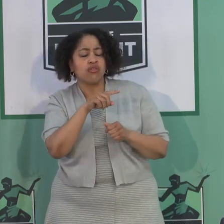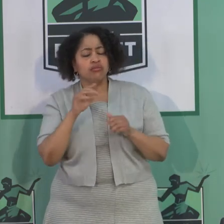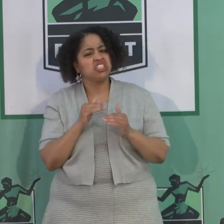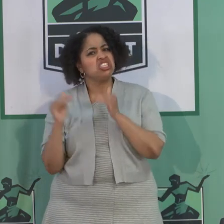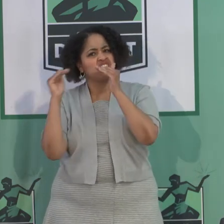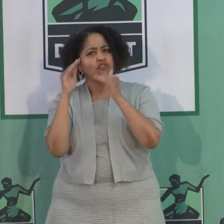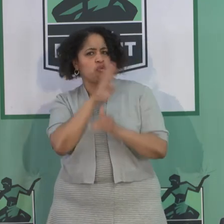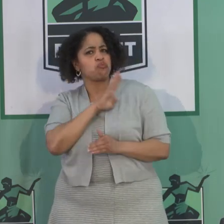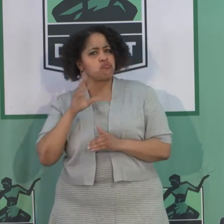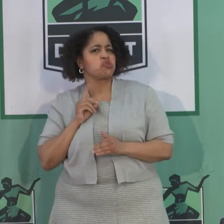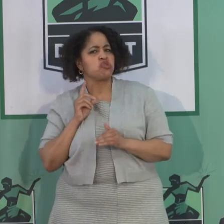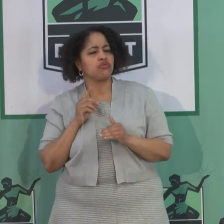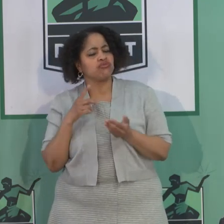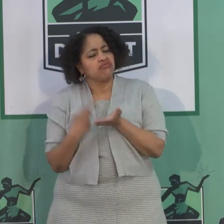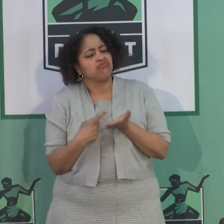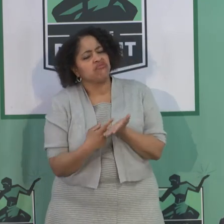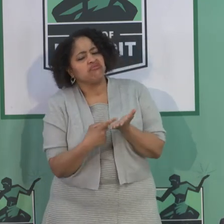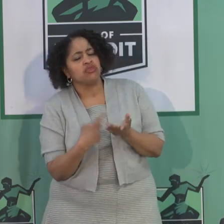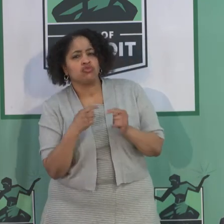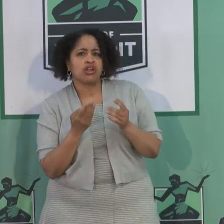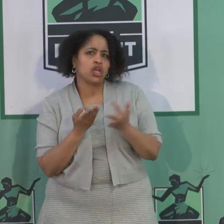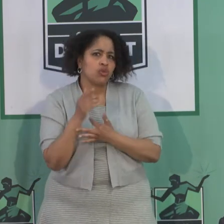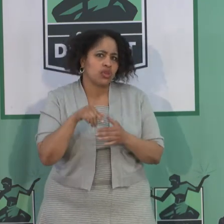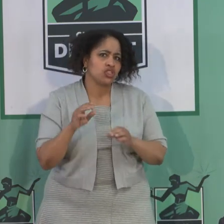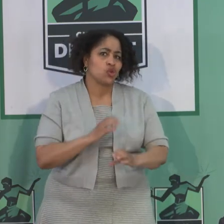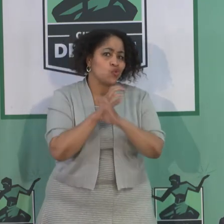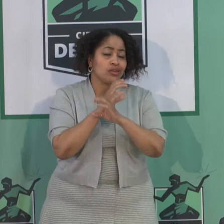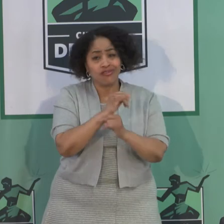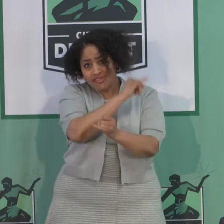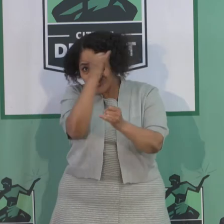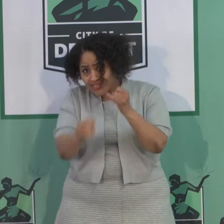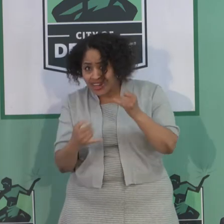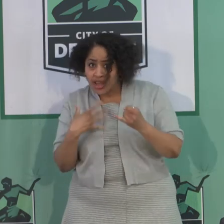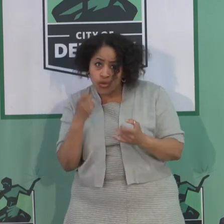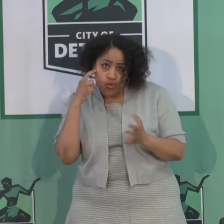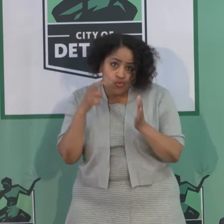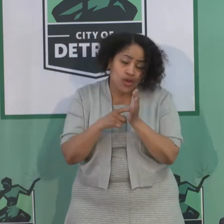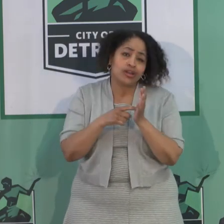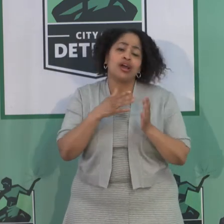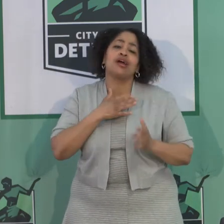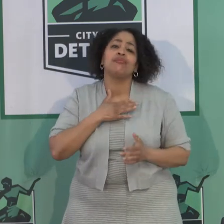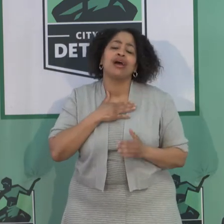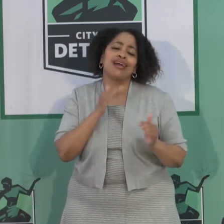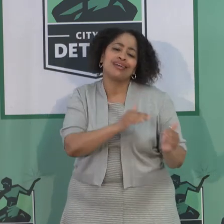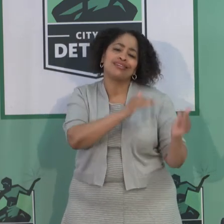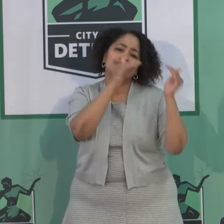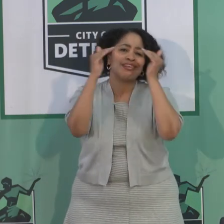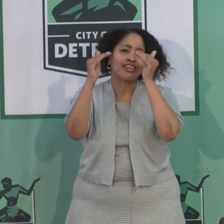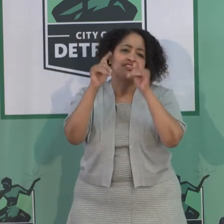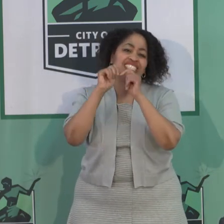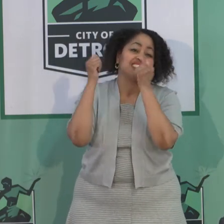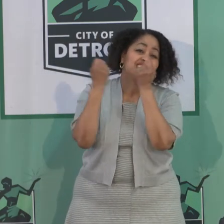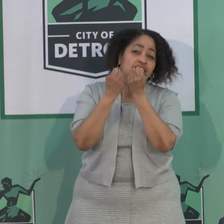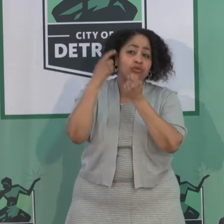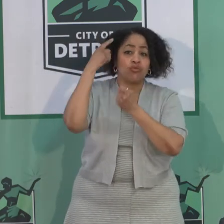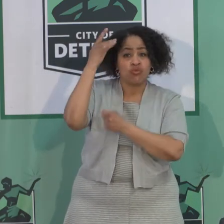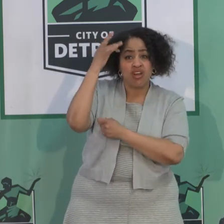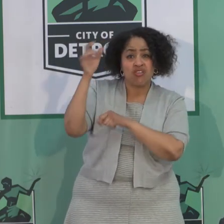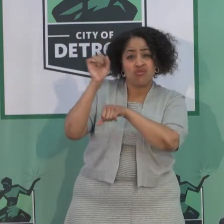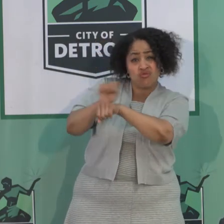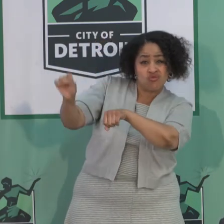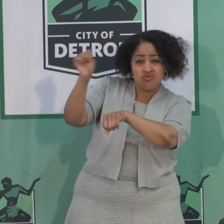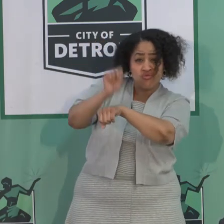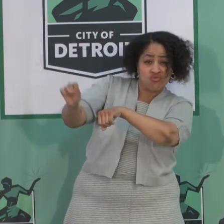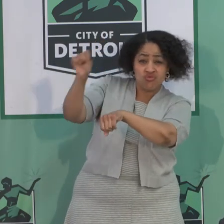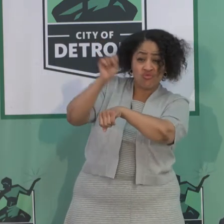board, so that we can get through this crisis. And finally, I want to recognize my executive team for working around the